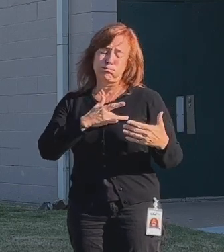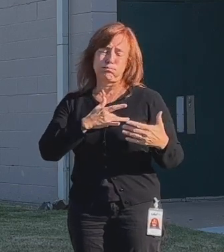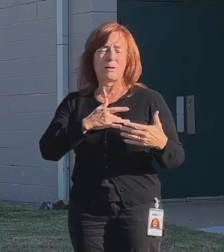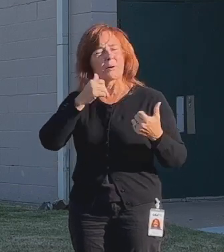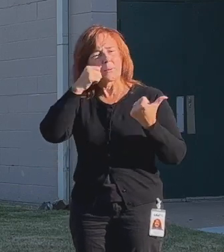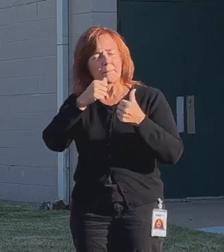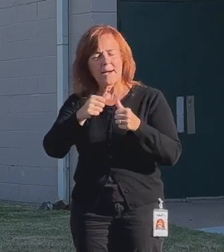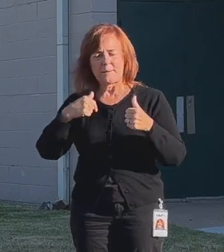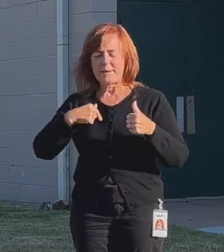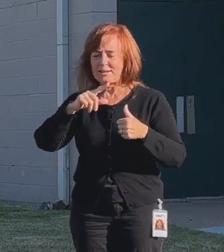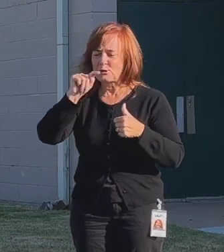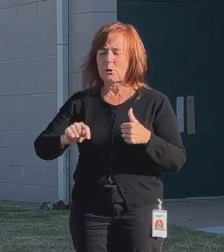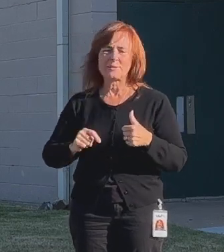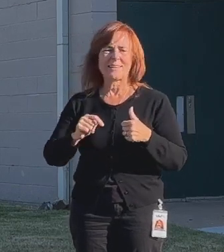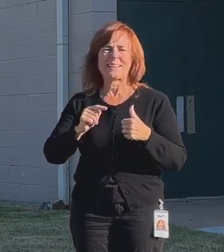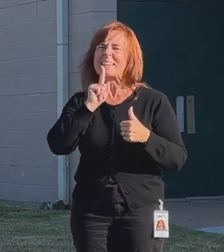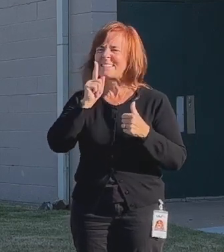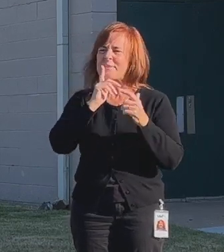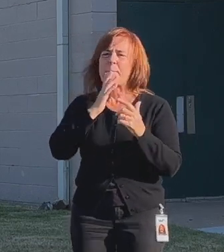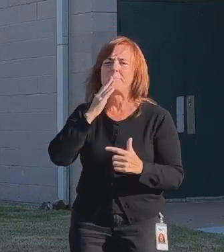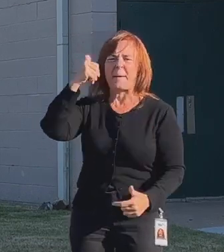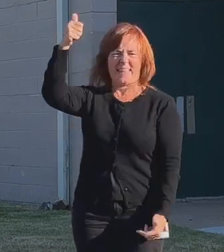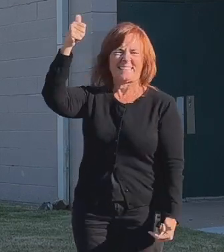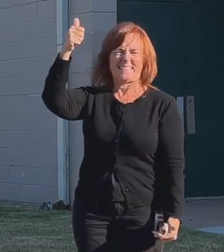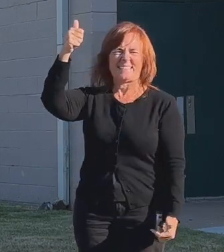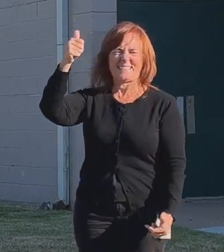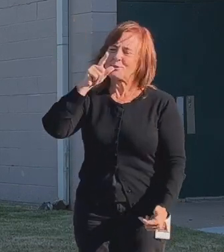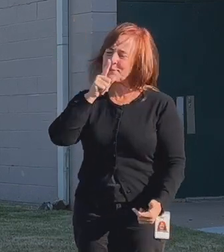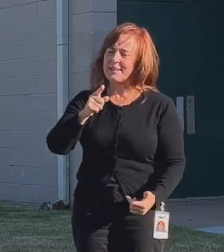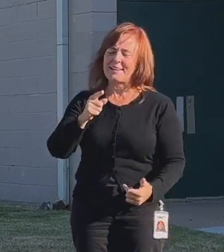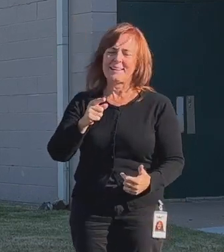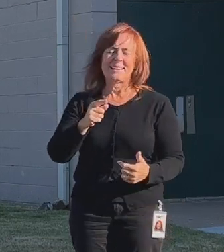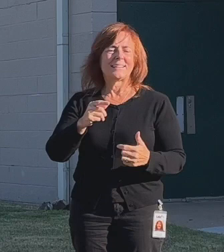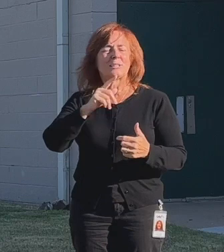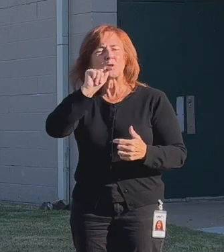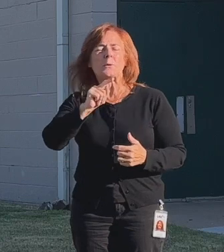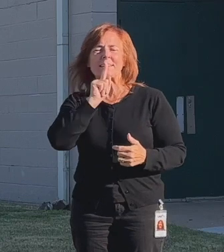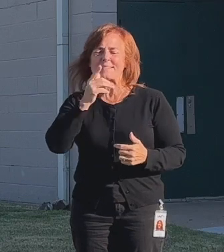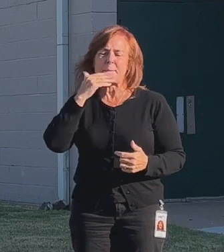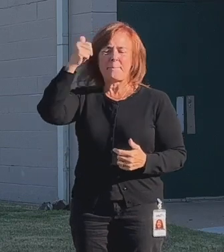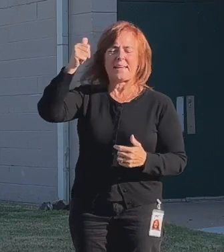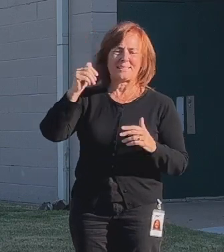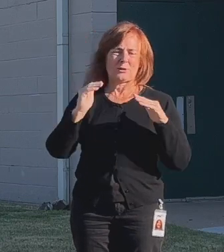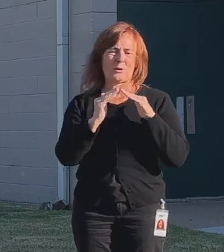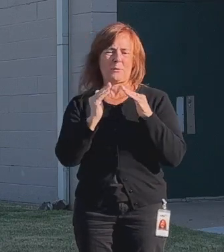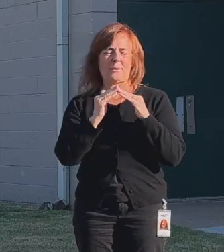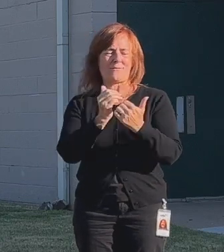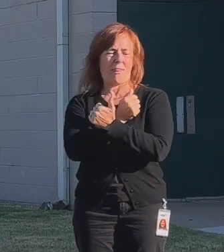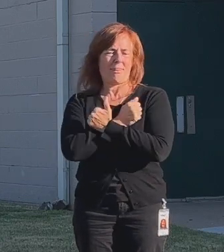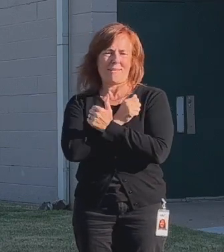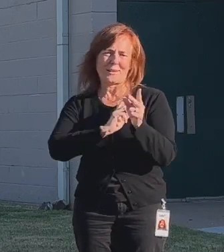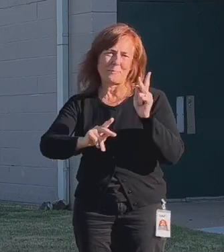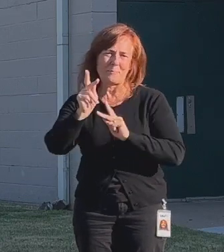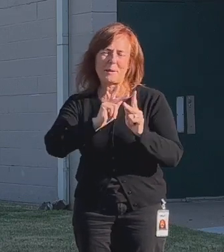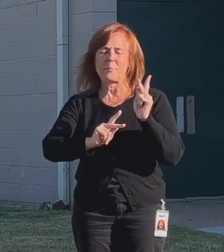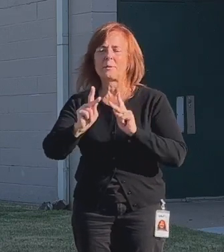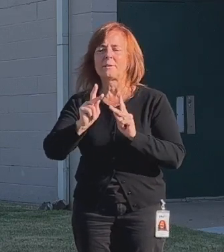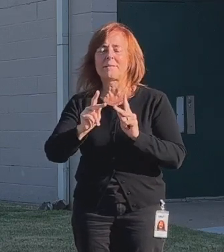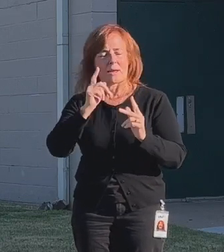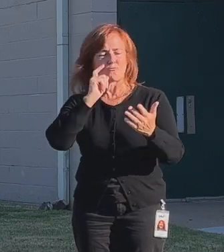reminded me of just Tulsa at its best. Tulsa at its best is a community of loving people who